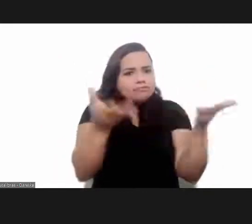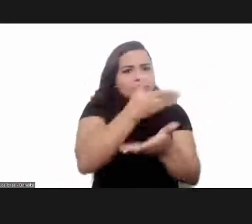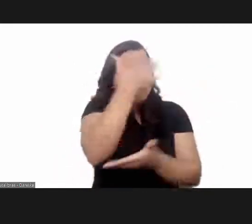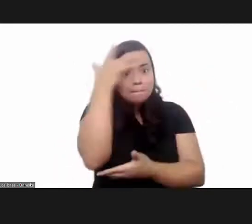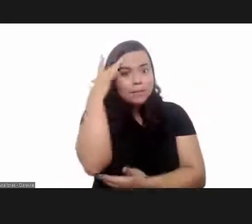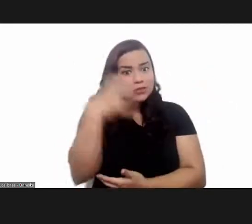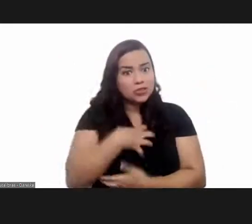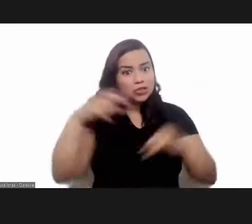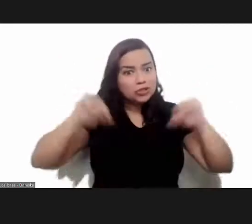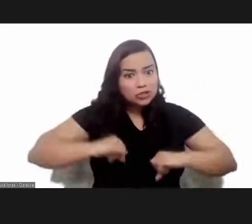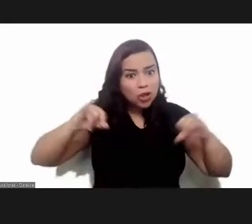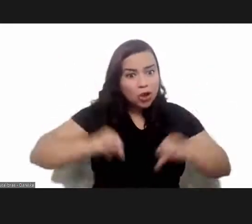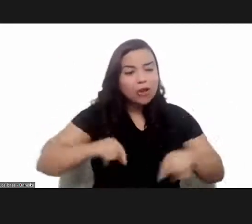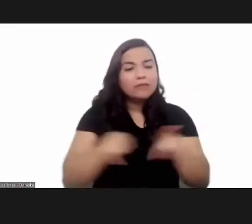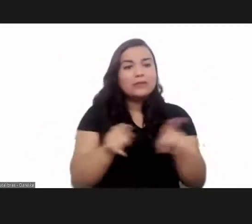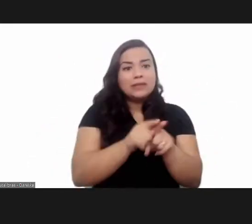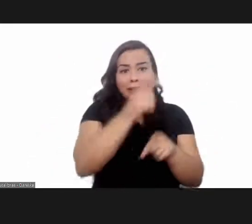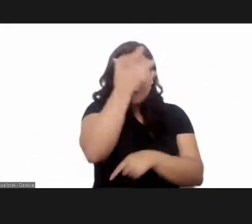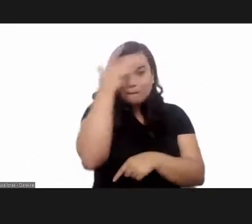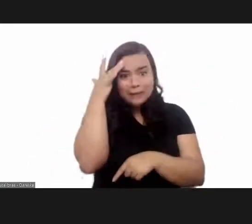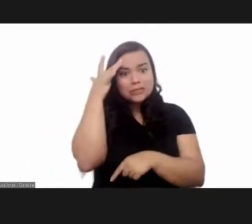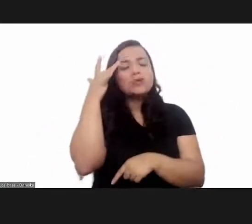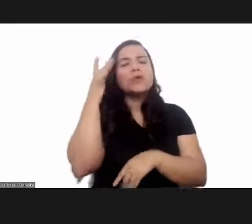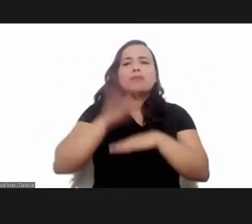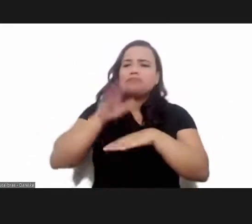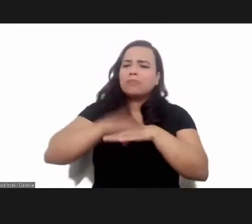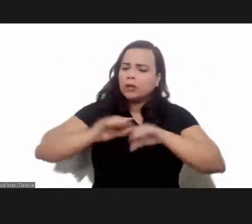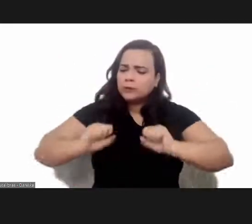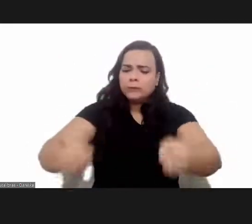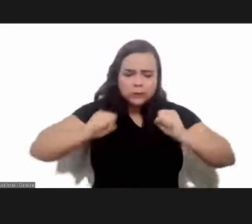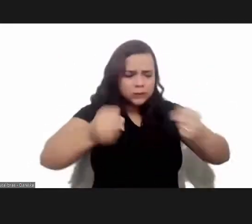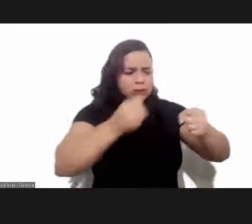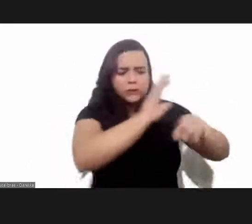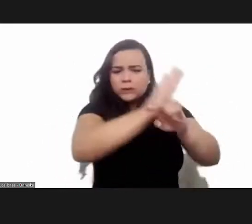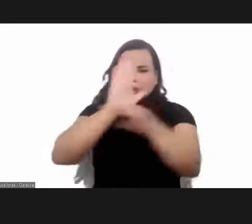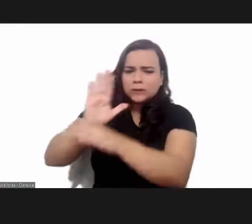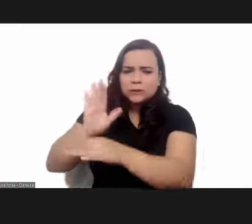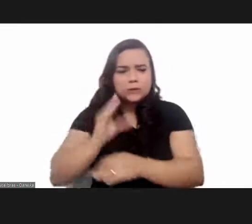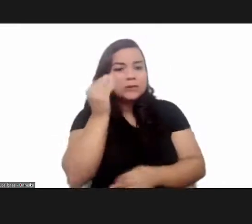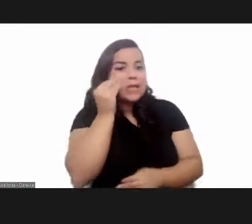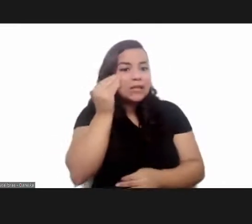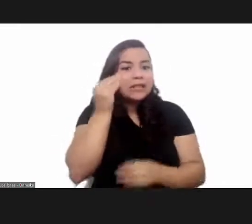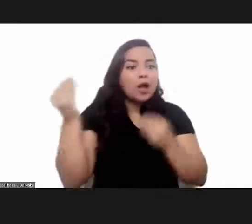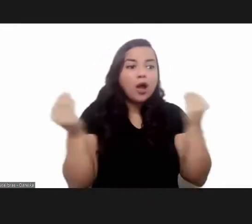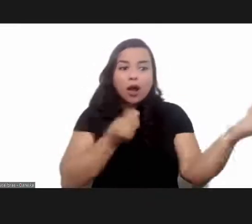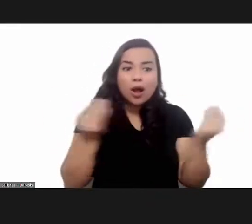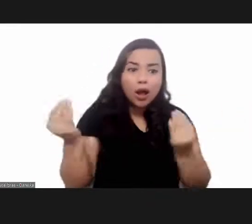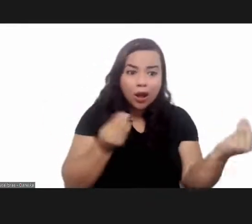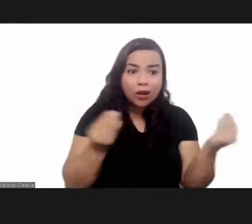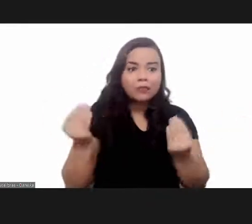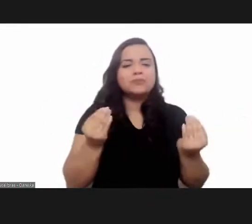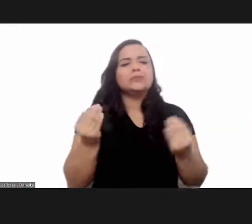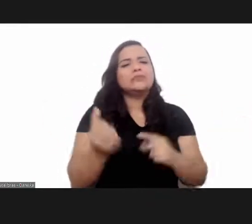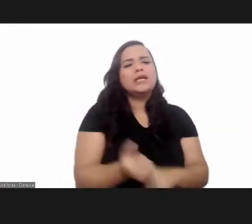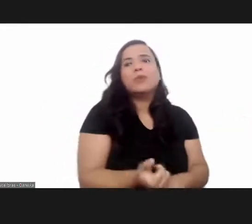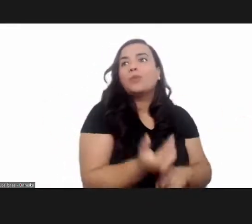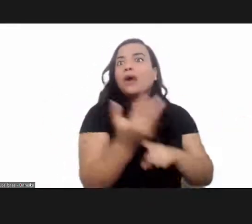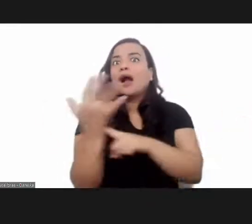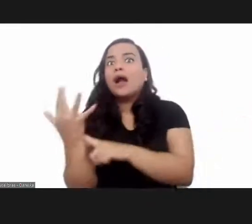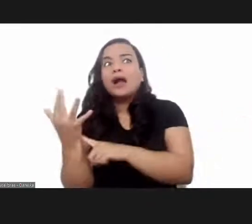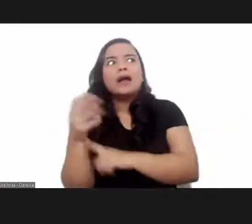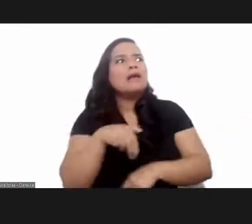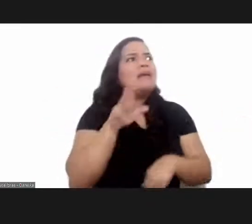affected and all the stakeholders who have their hands-on attempting to determine and learn how and how many